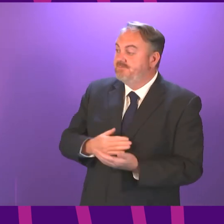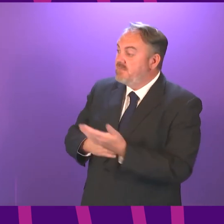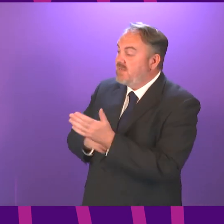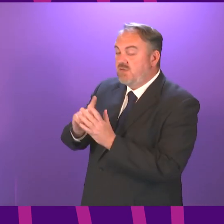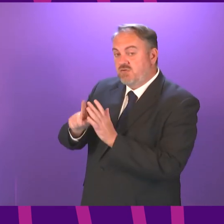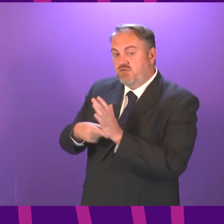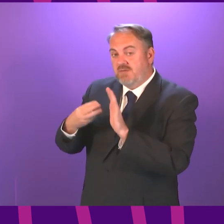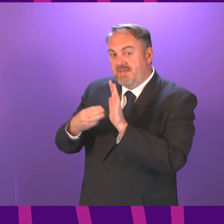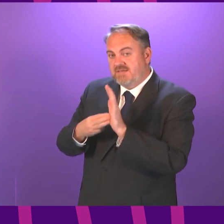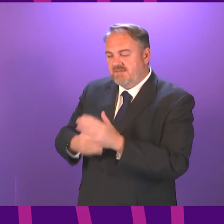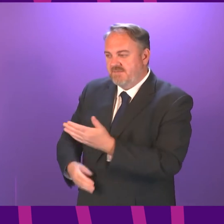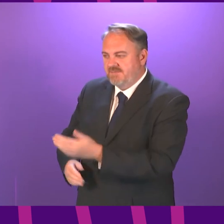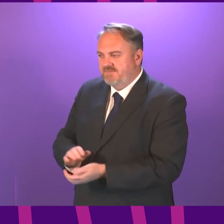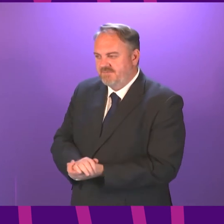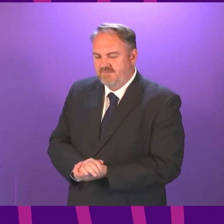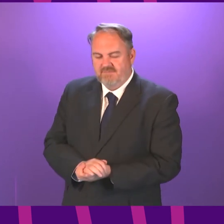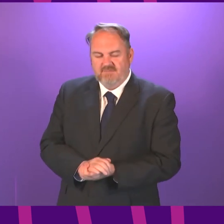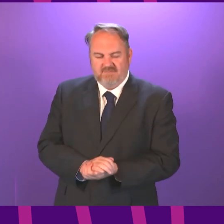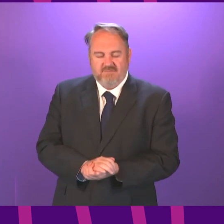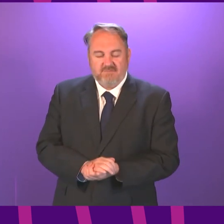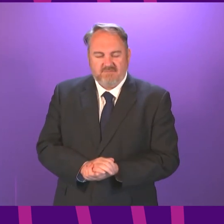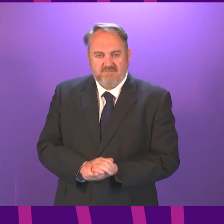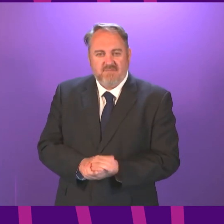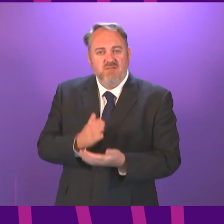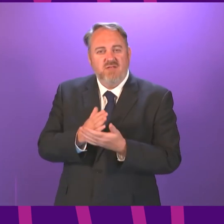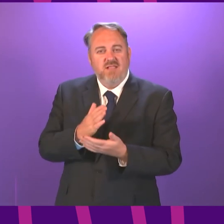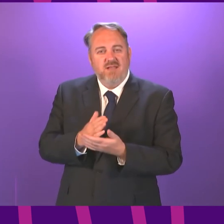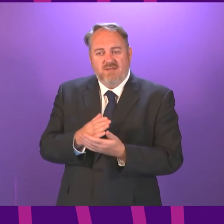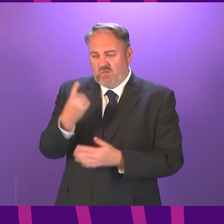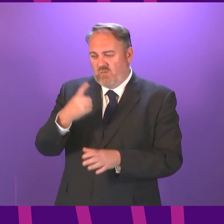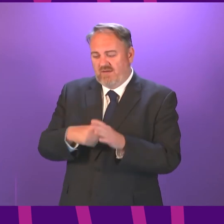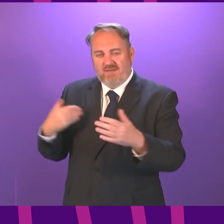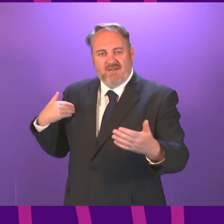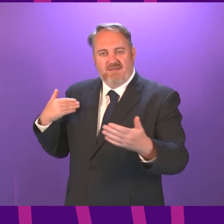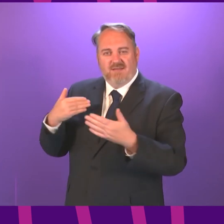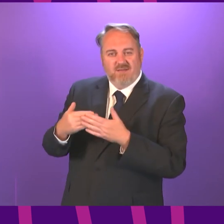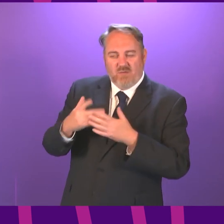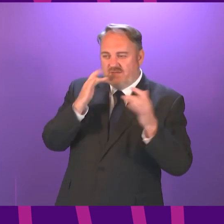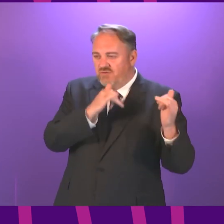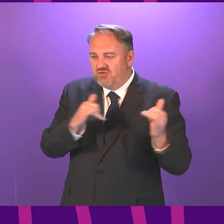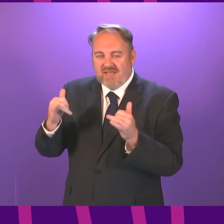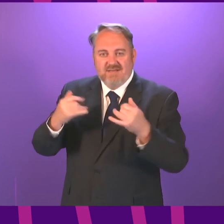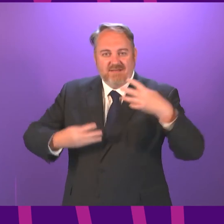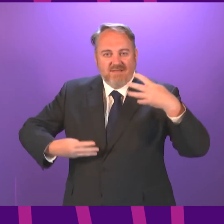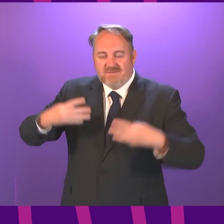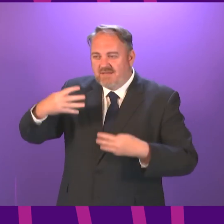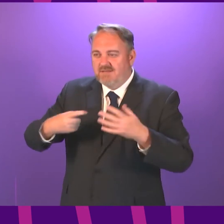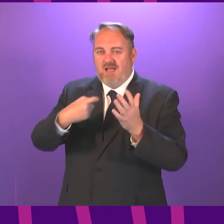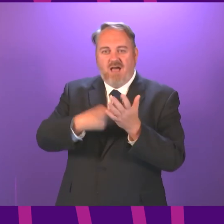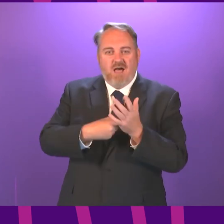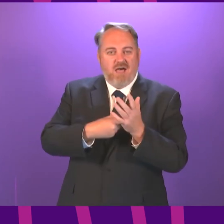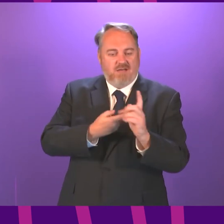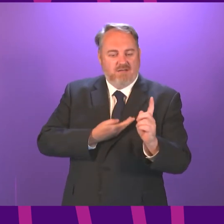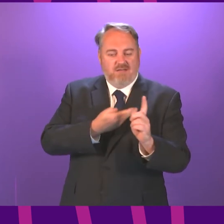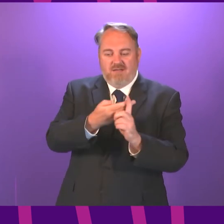Martin Whitfield over the last year we have looked at different numbers at different times be that the R number the ICU